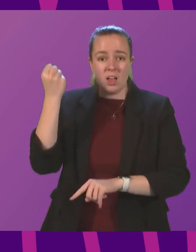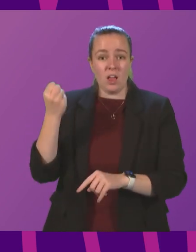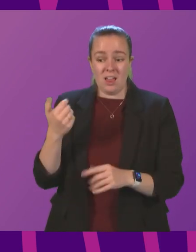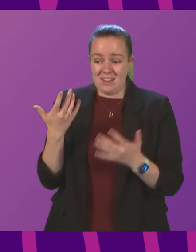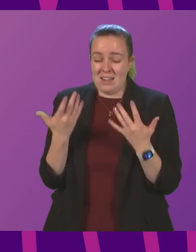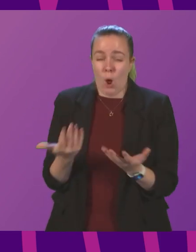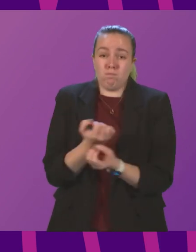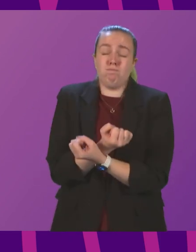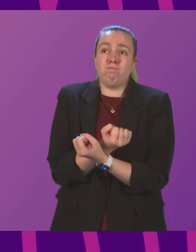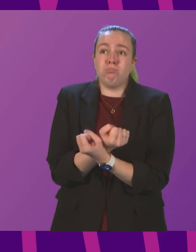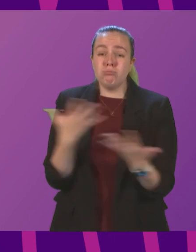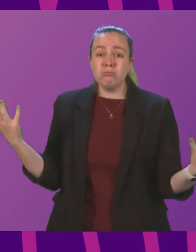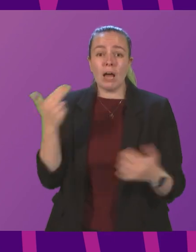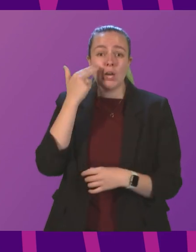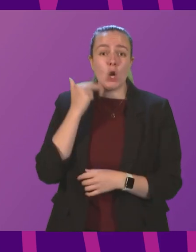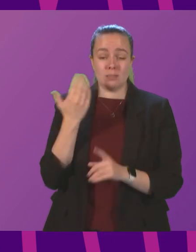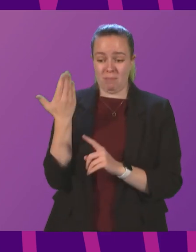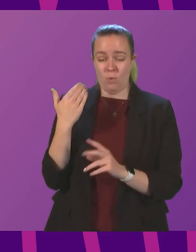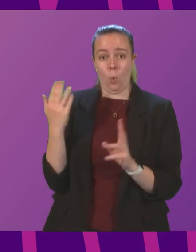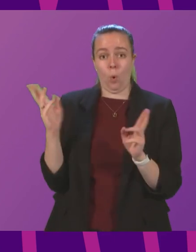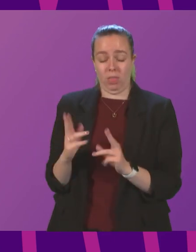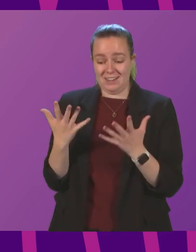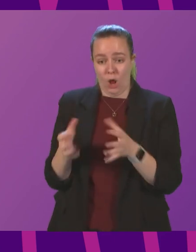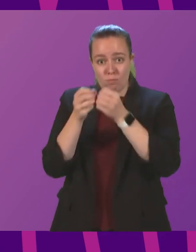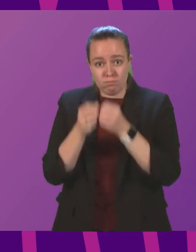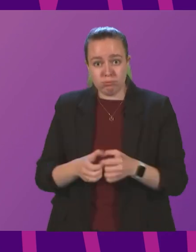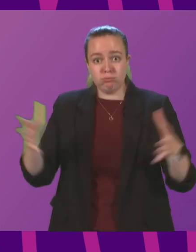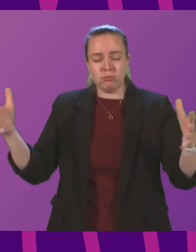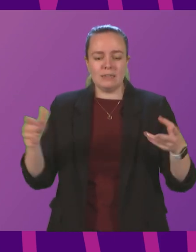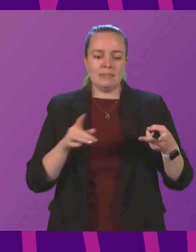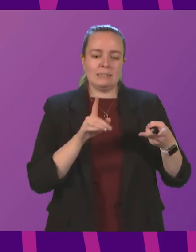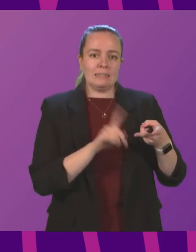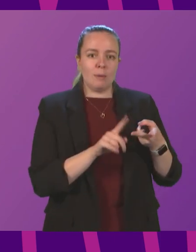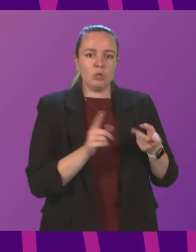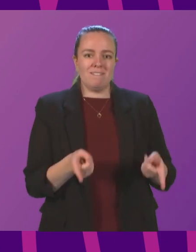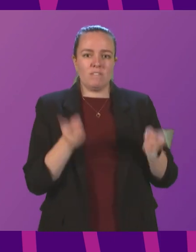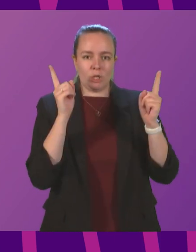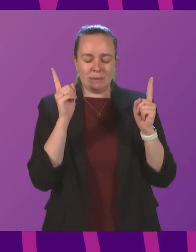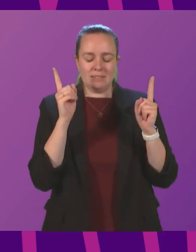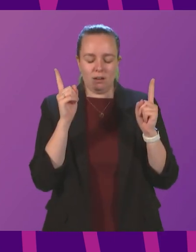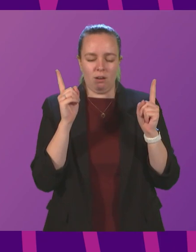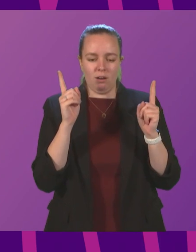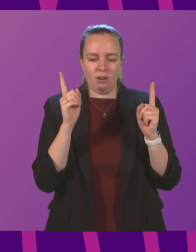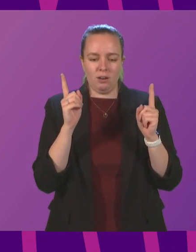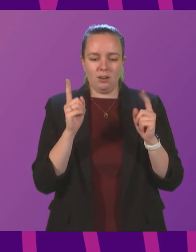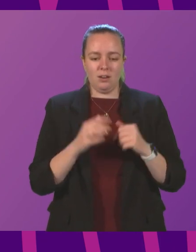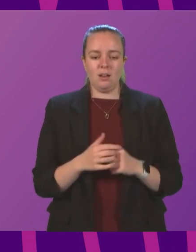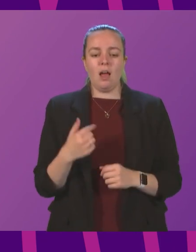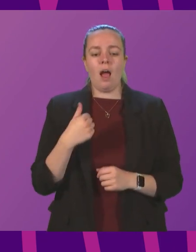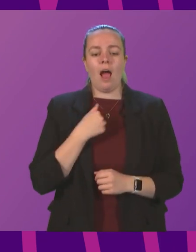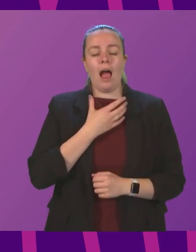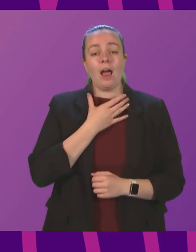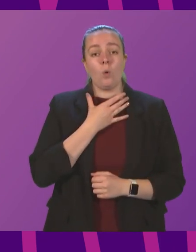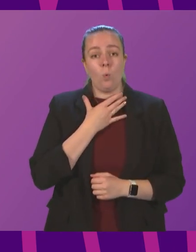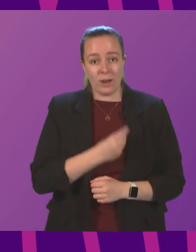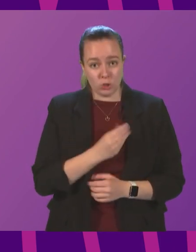more nurses working in the National Health Service than we have today. Deputy First Minister, Deputy First Minister, I wish